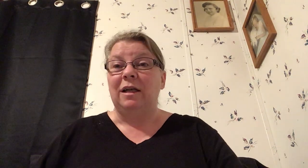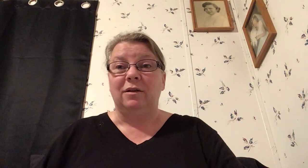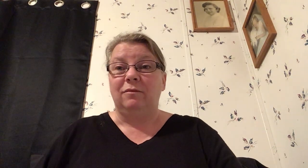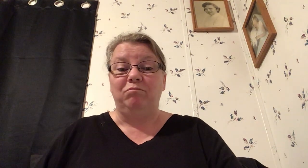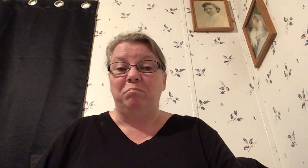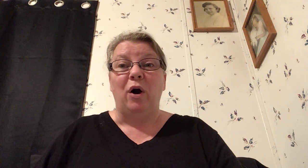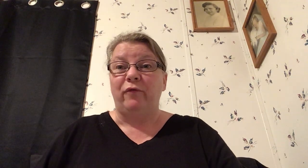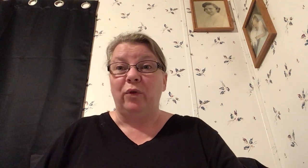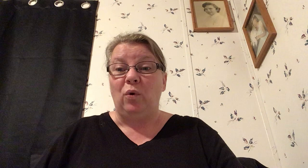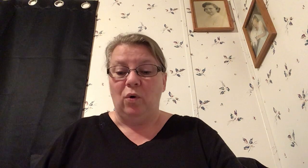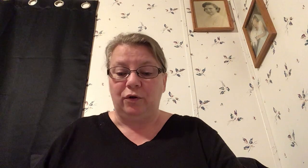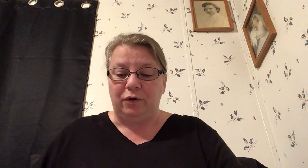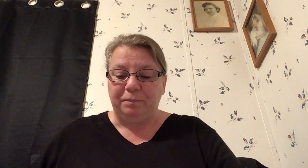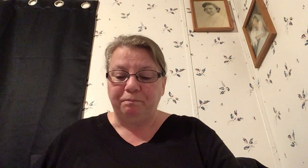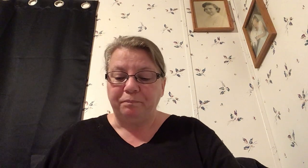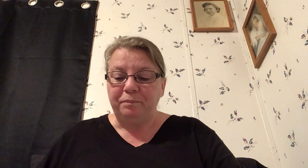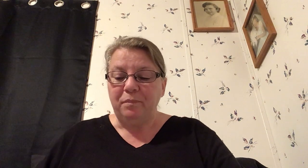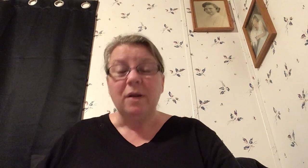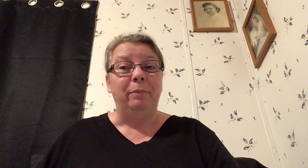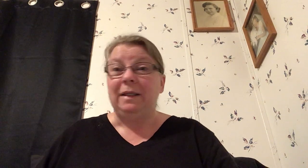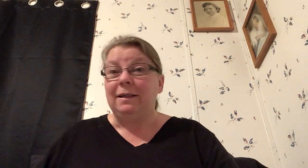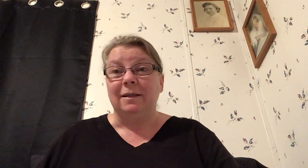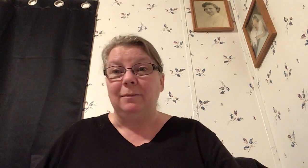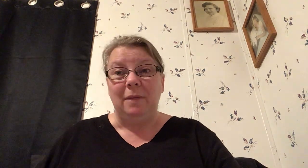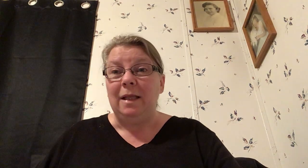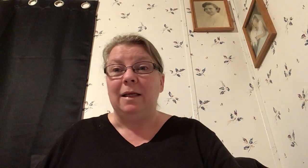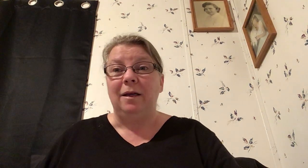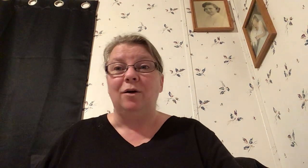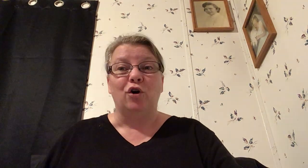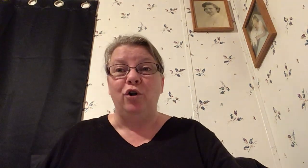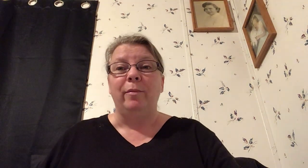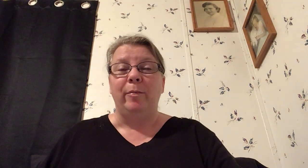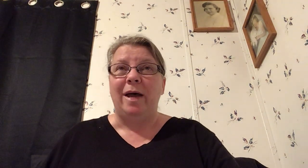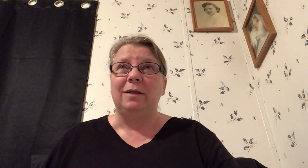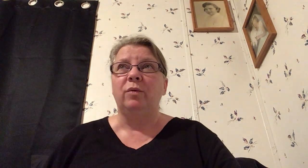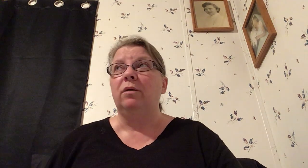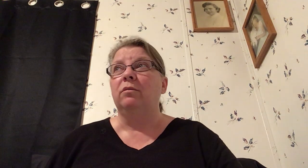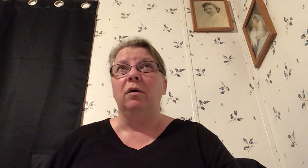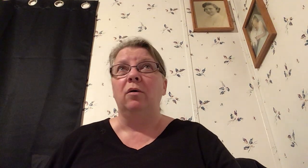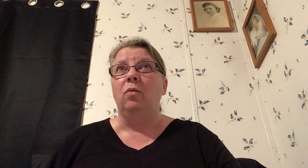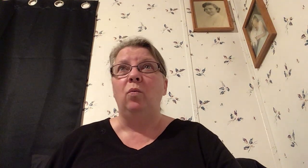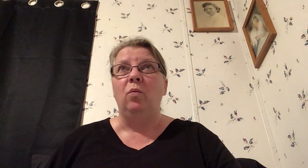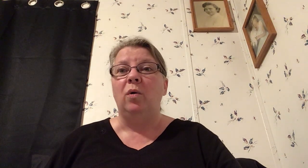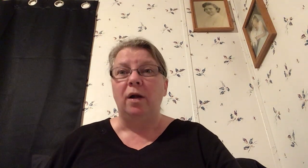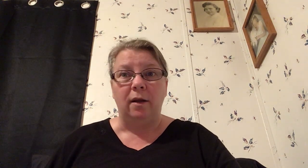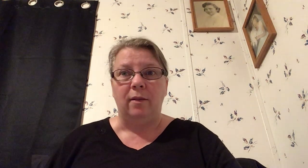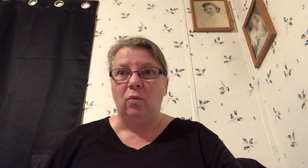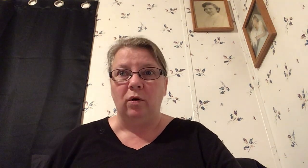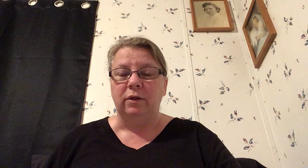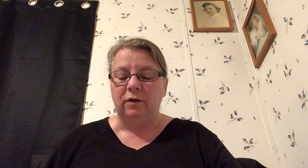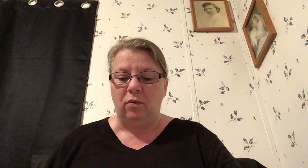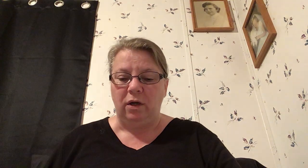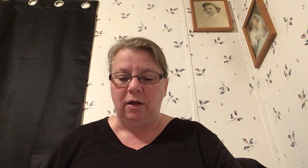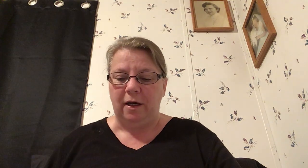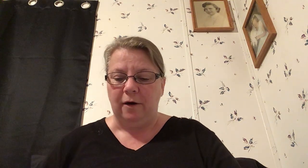that's par for the course but that doesn't mean that in our human minds we don't go what in the world is going on here